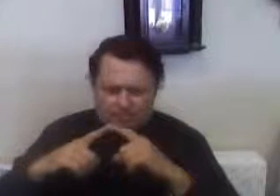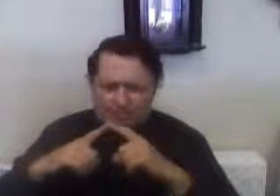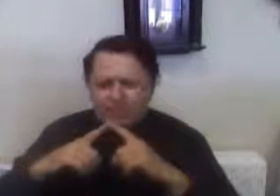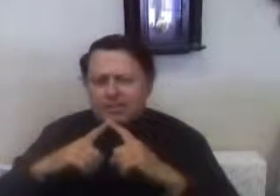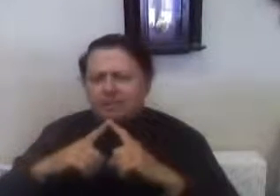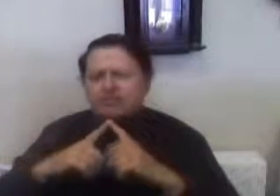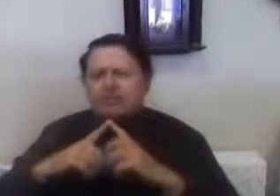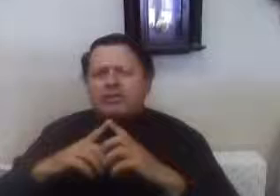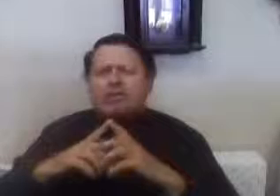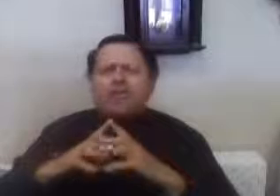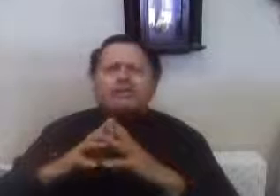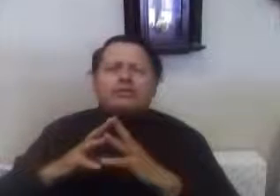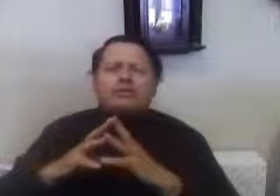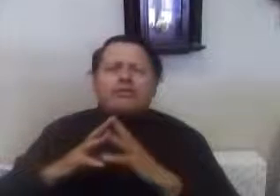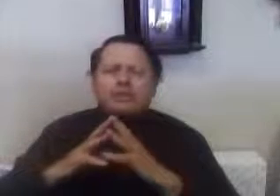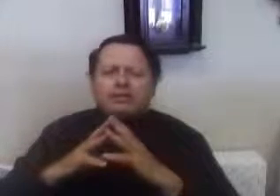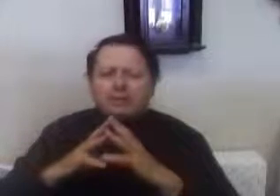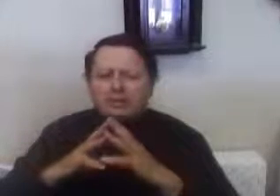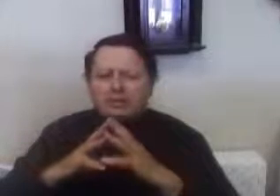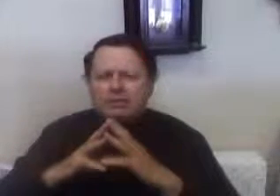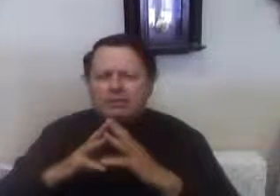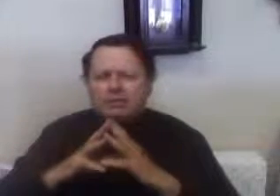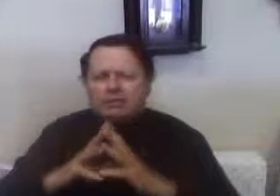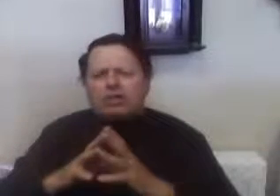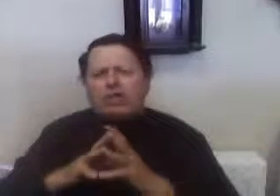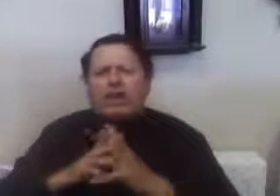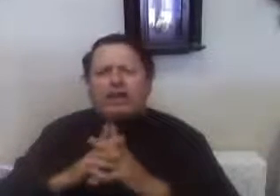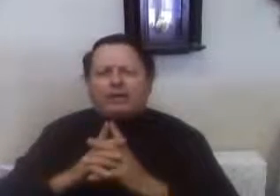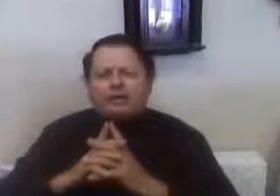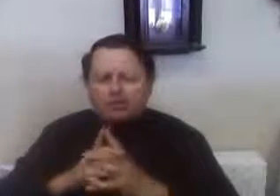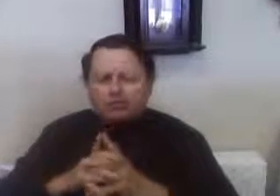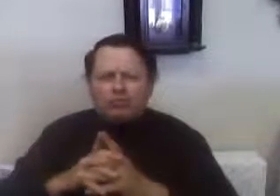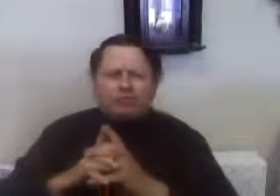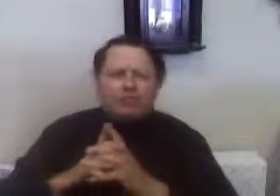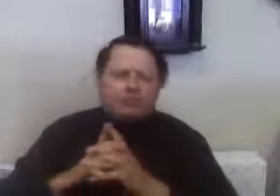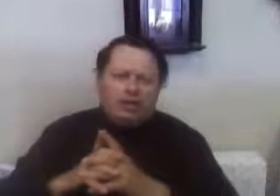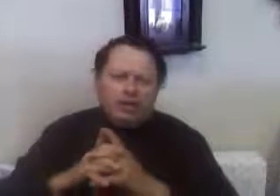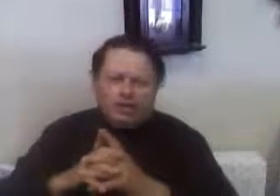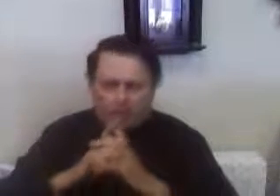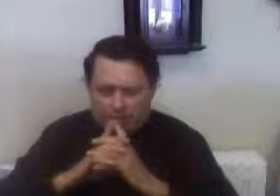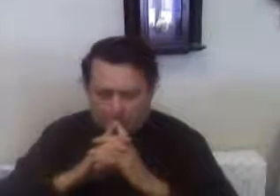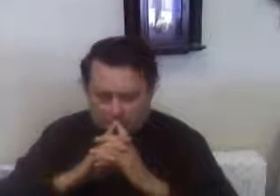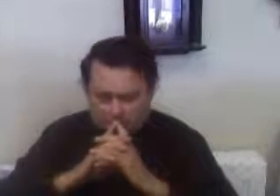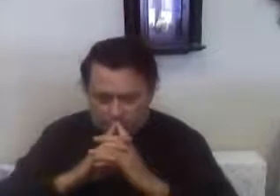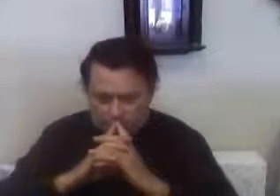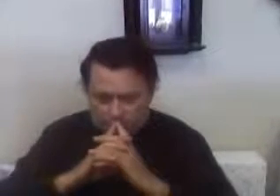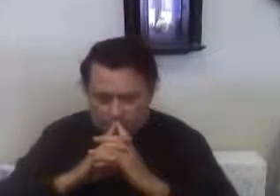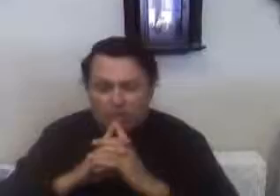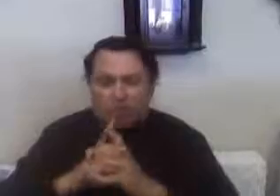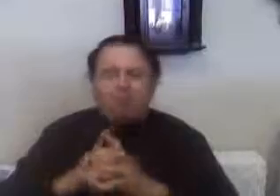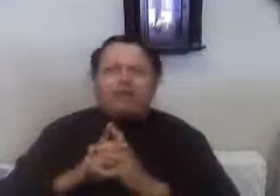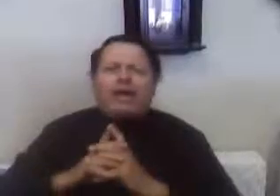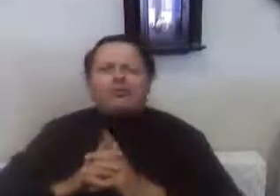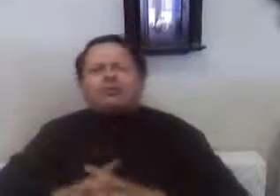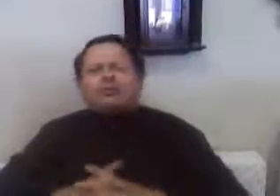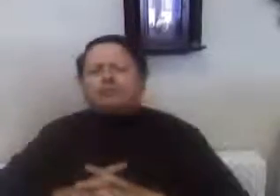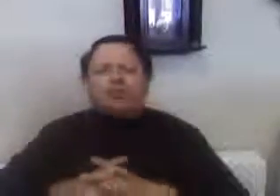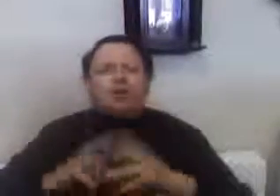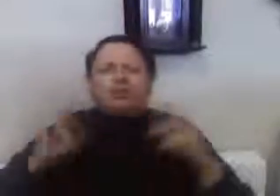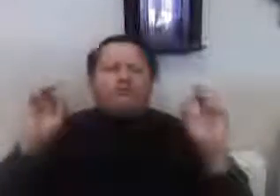That's an interesting question, isn't it? Look at truly your economic system. Total Capitalism, totally